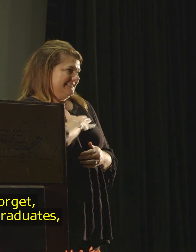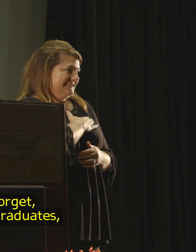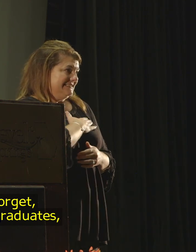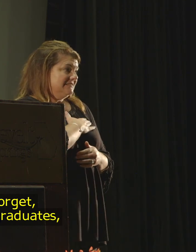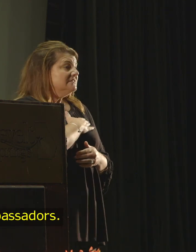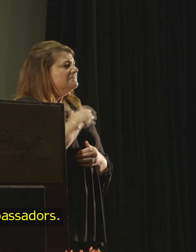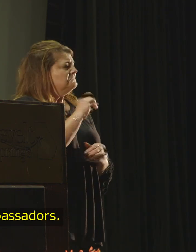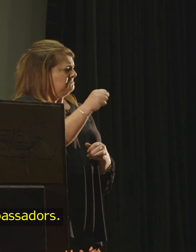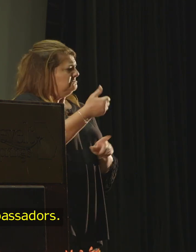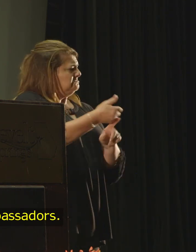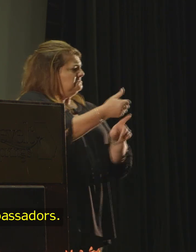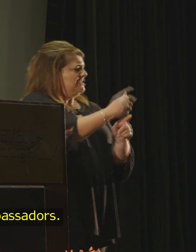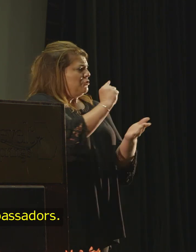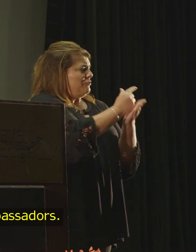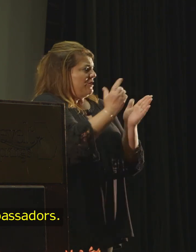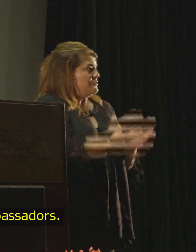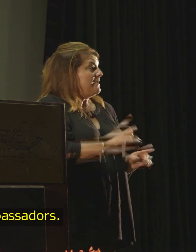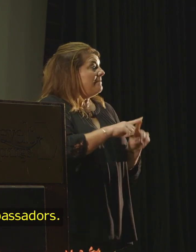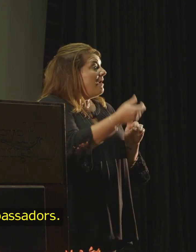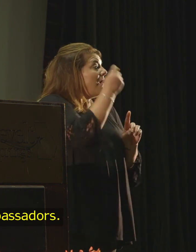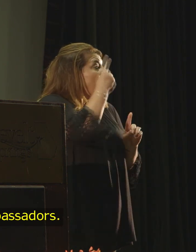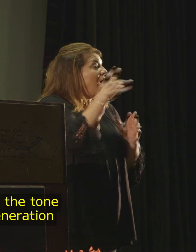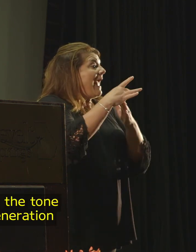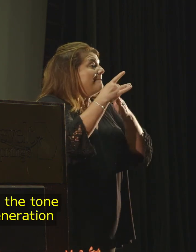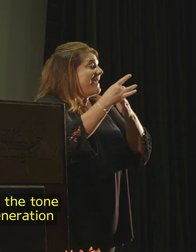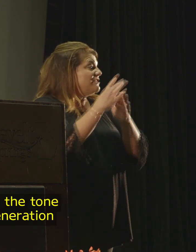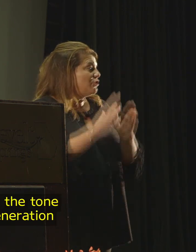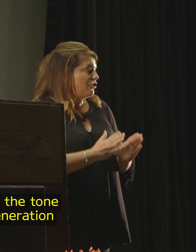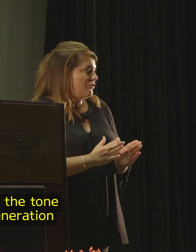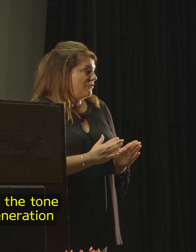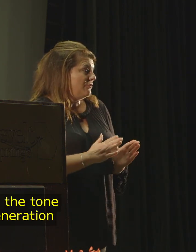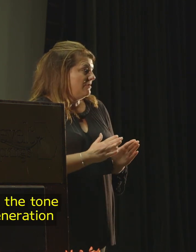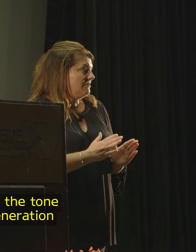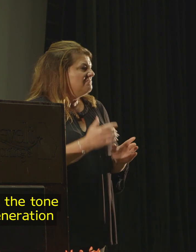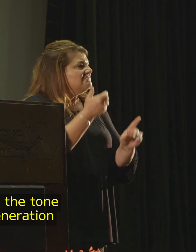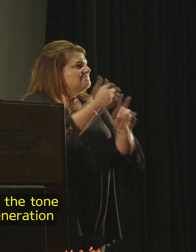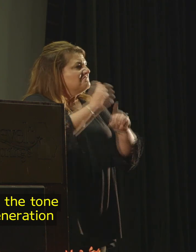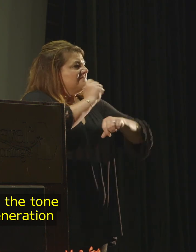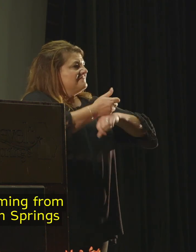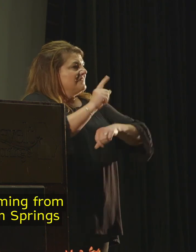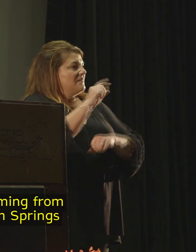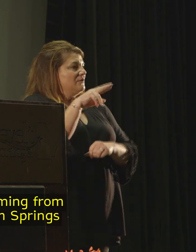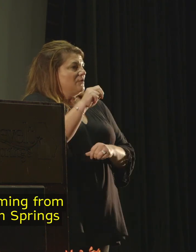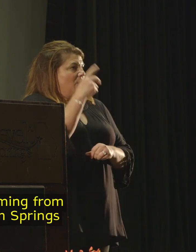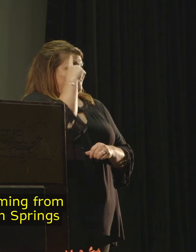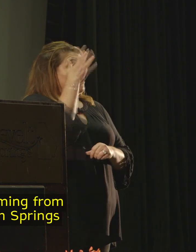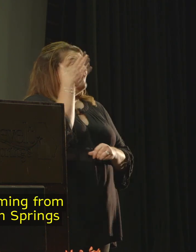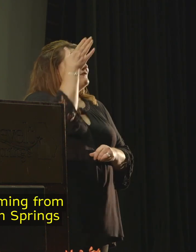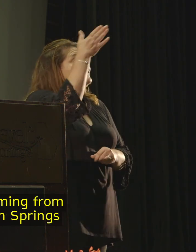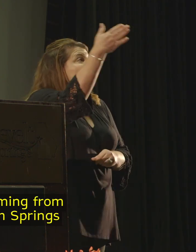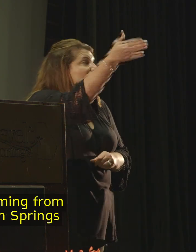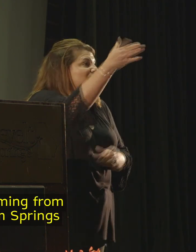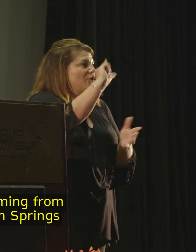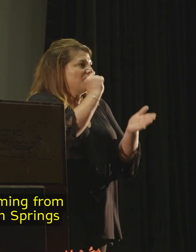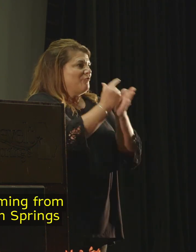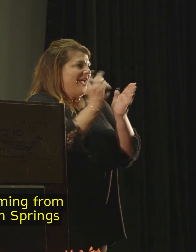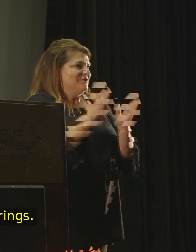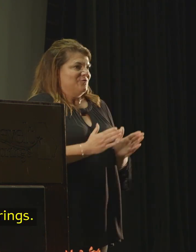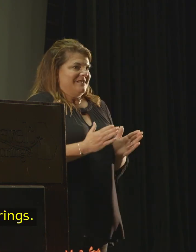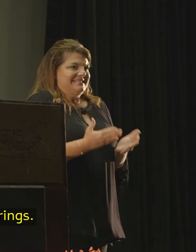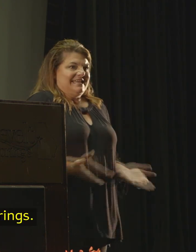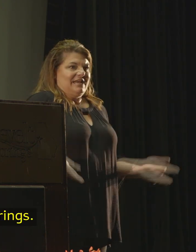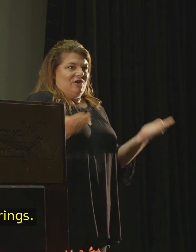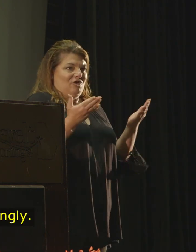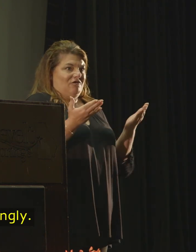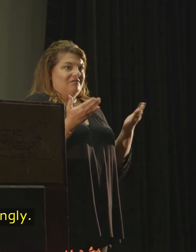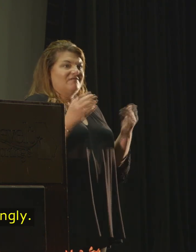besides being graduates, you're also ambassadors. You are setting the tone for future generation of graduates coming from Roosevelt Warm Springs